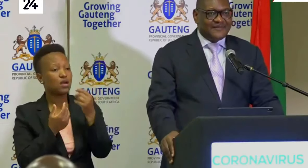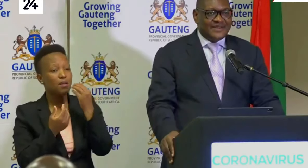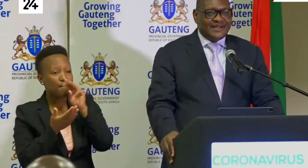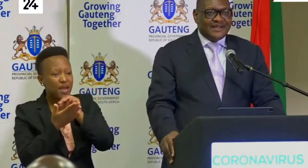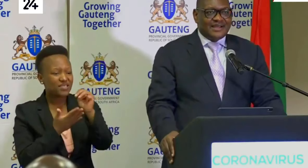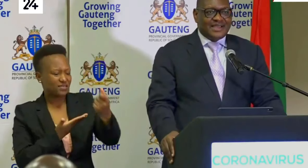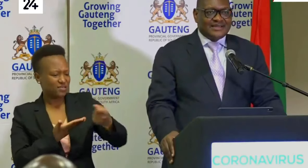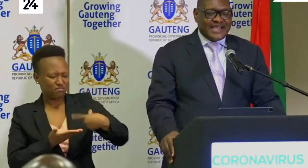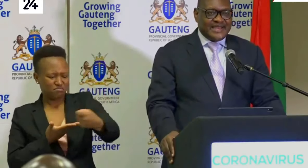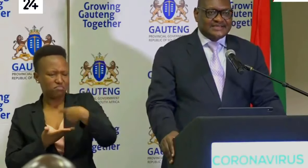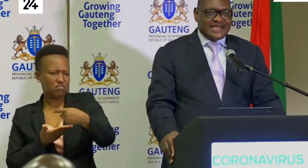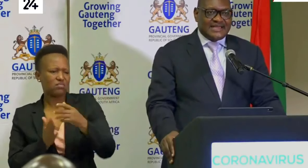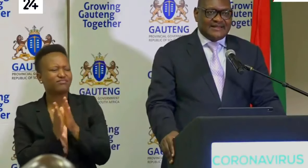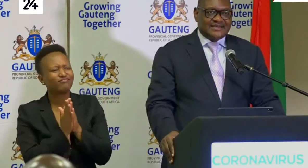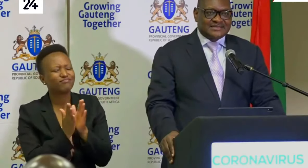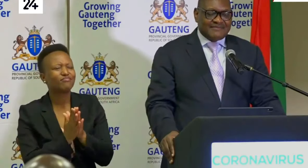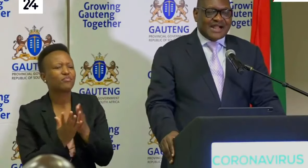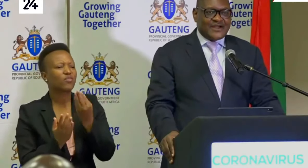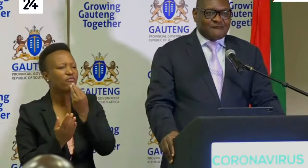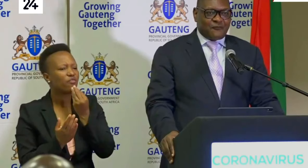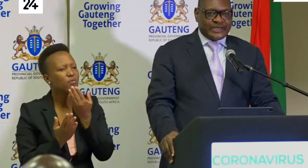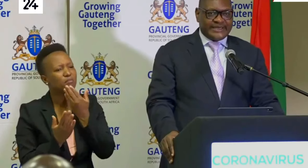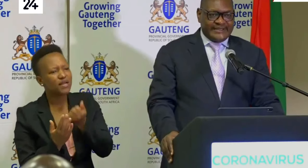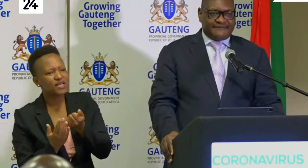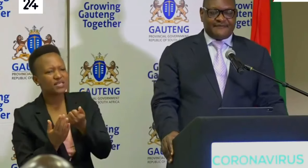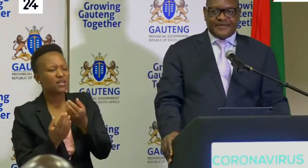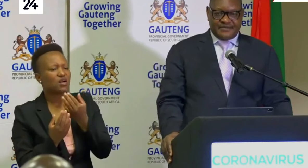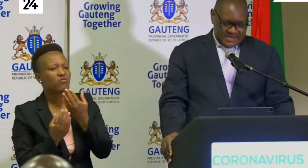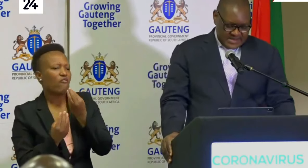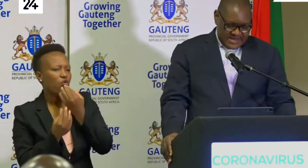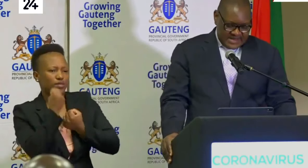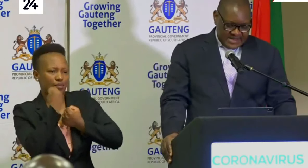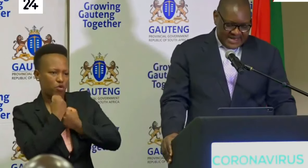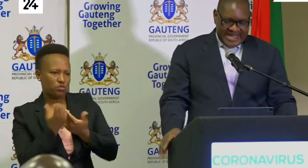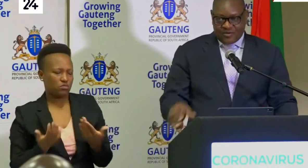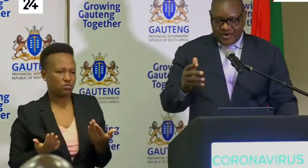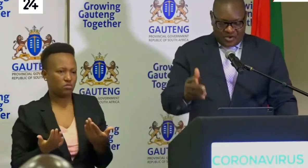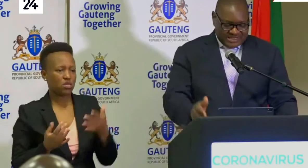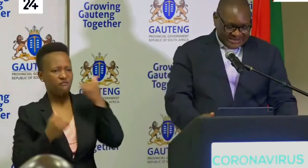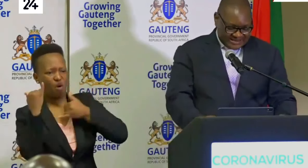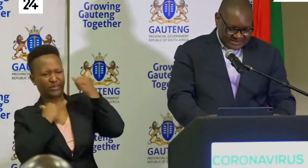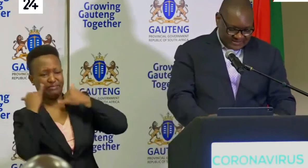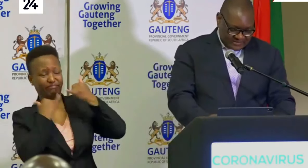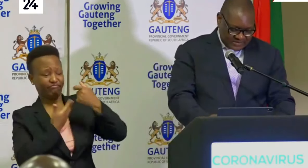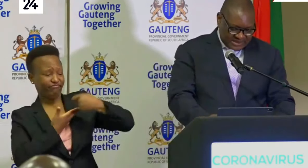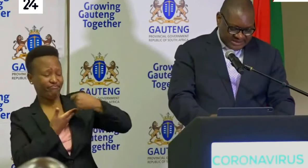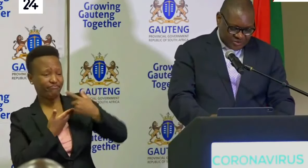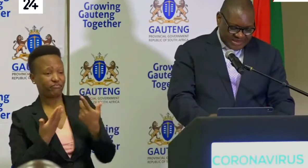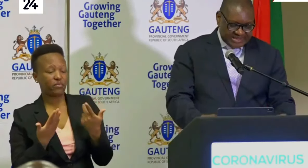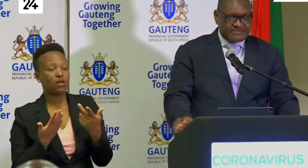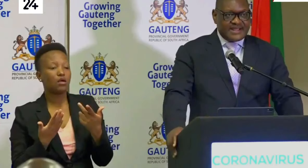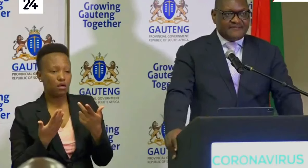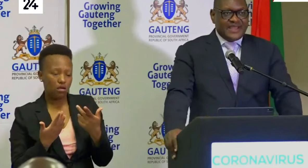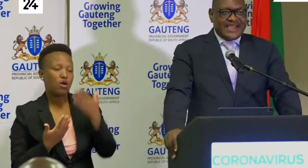saying they need some kind of food relief. and we know that the